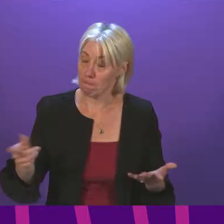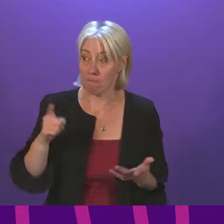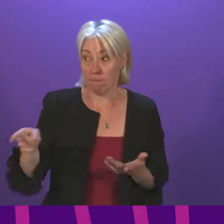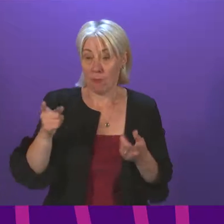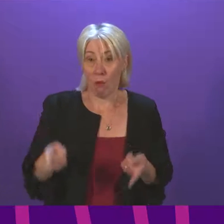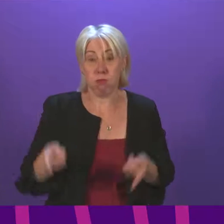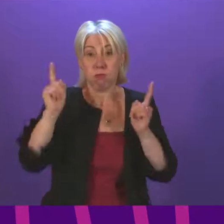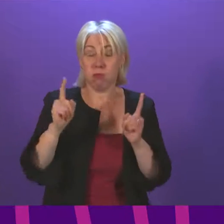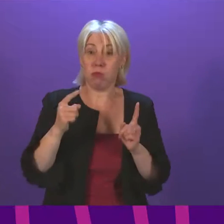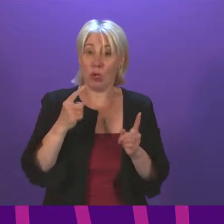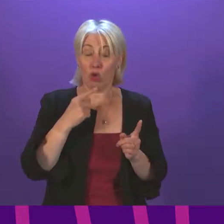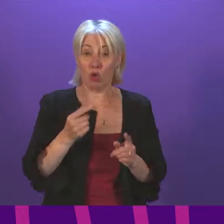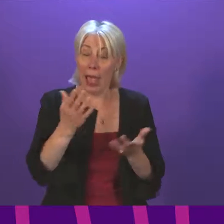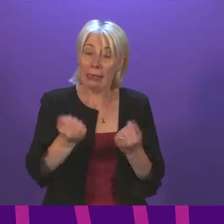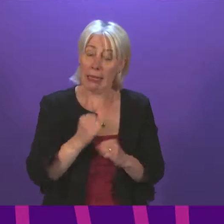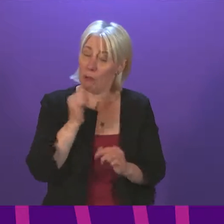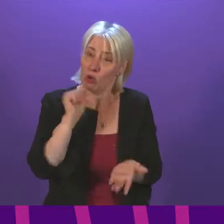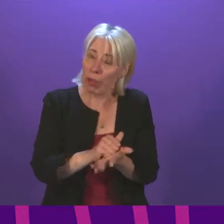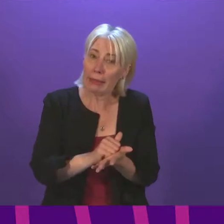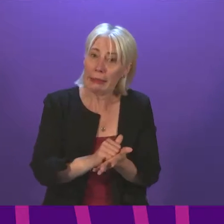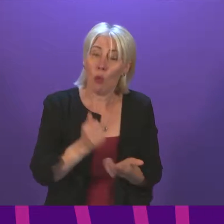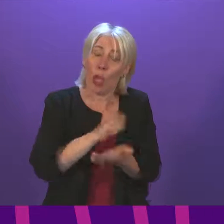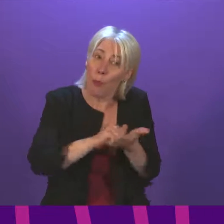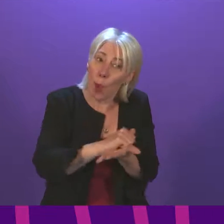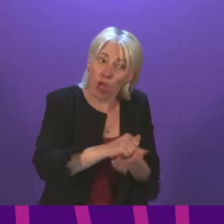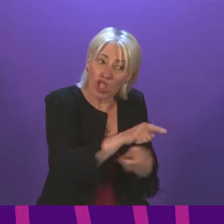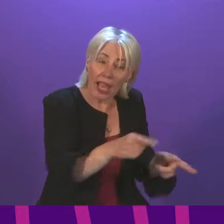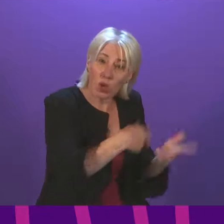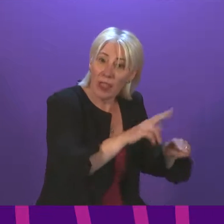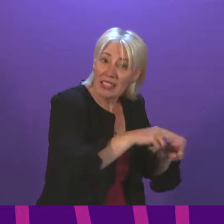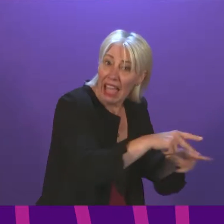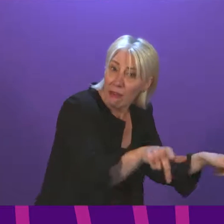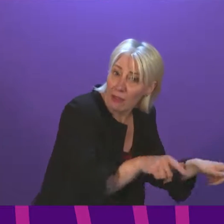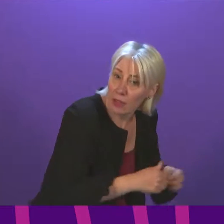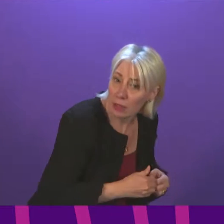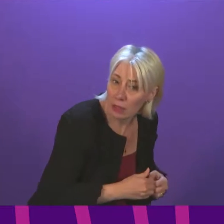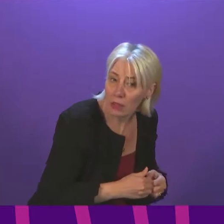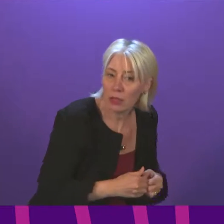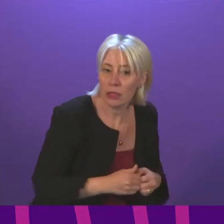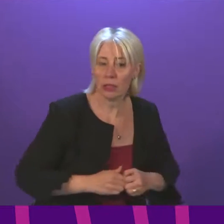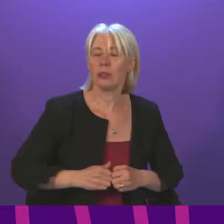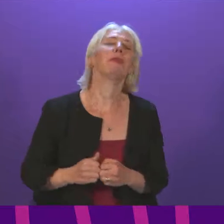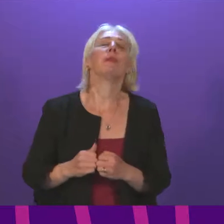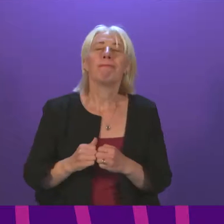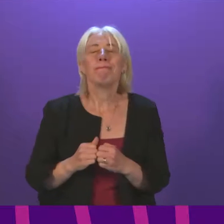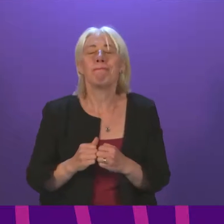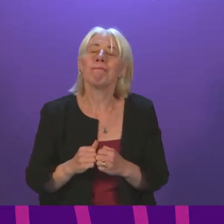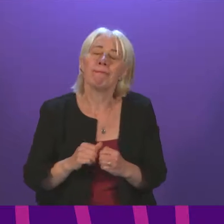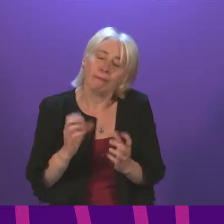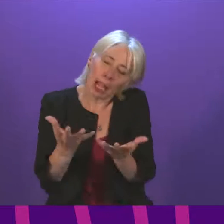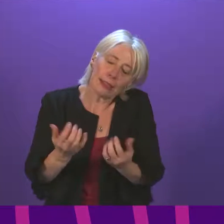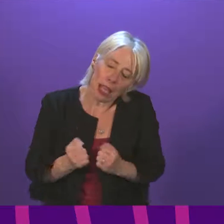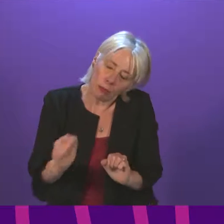the staff that are working under these conditions? Cabinet Secretary. So, I will take on board the comments raised by Ms Webber and